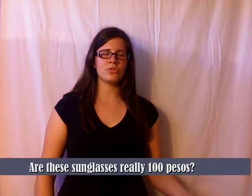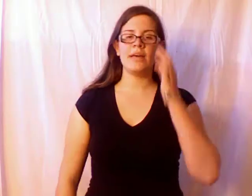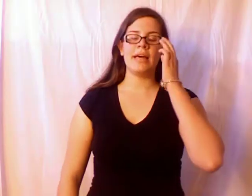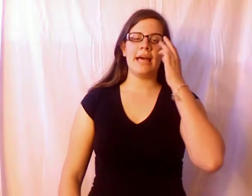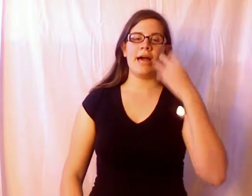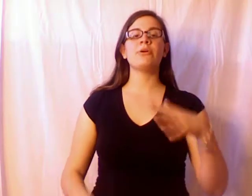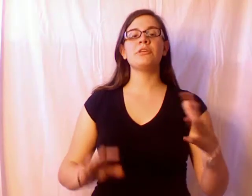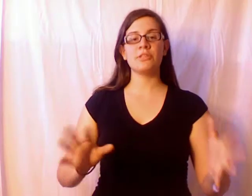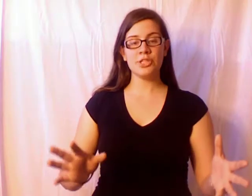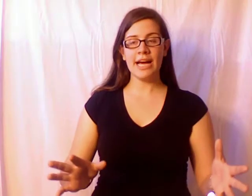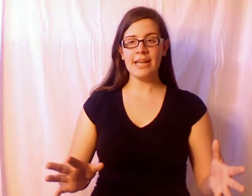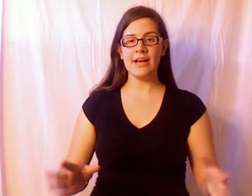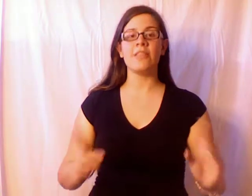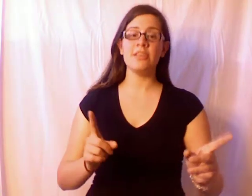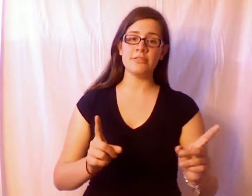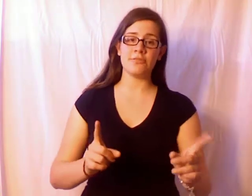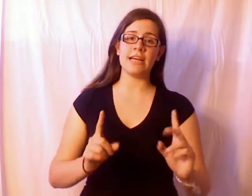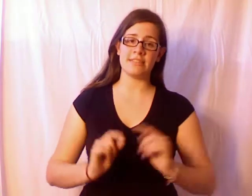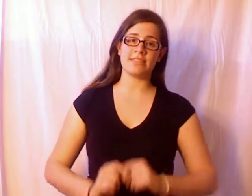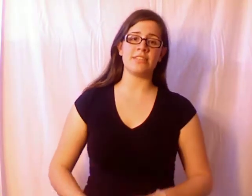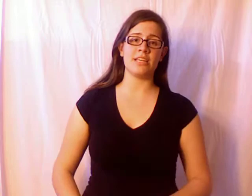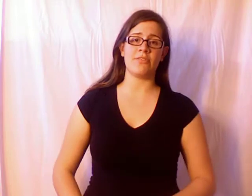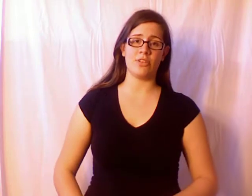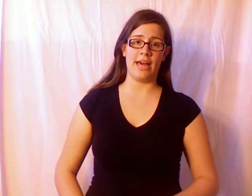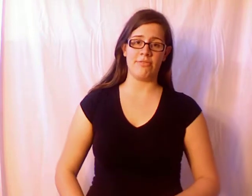And when you're in China, this phrase is gonna save your life.